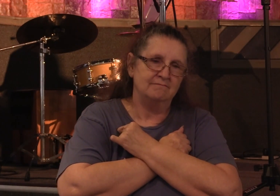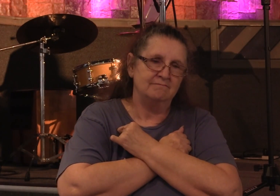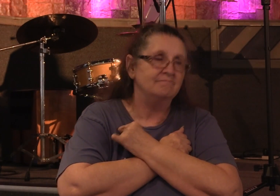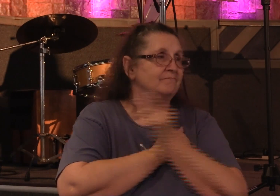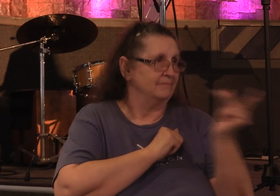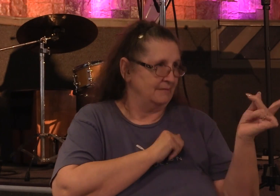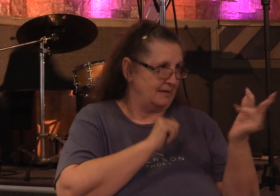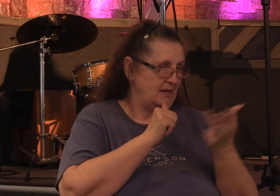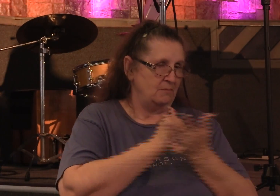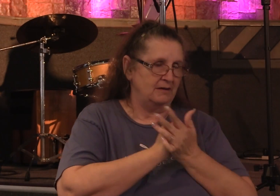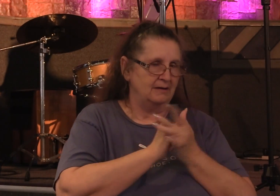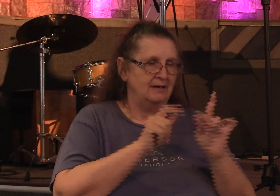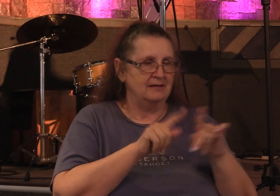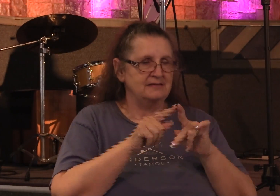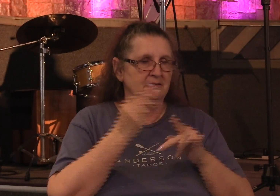It's the same thing we're seeing in Acts.